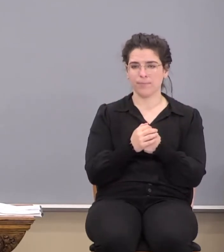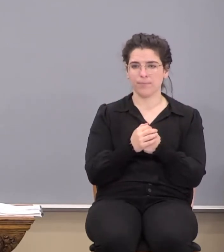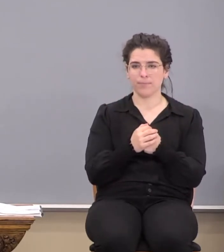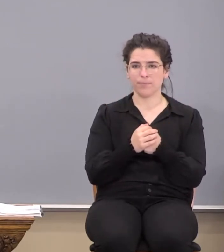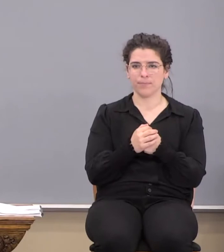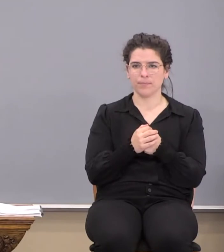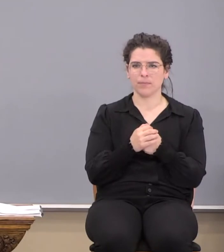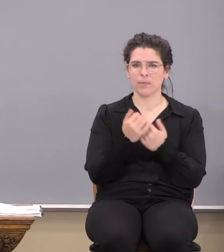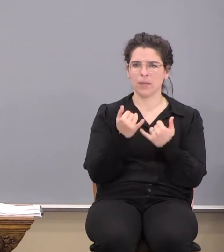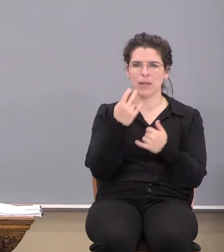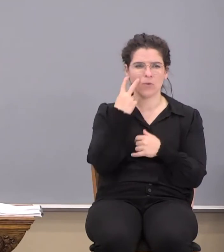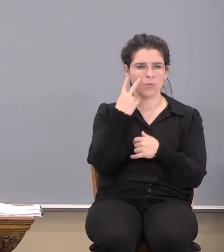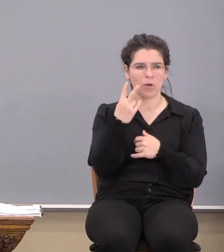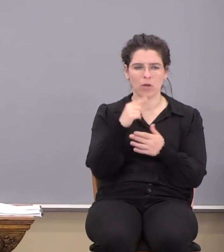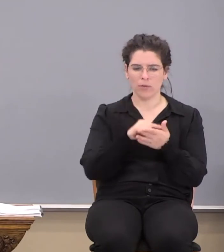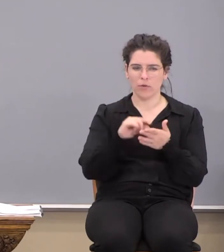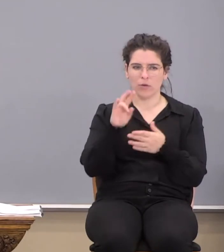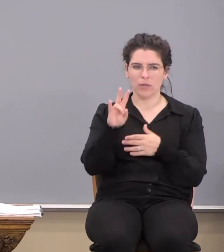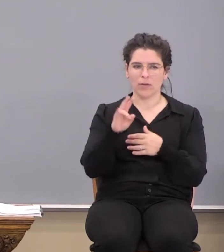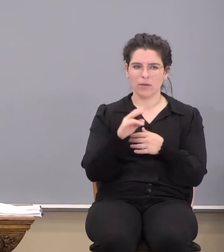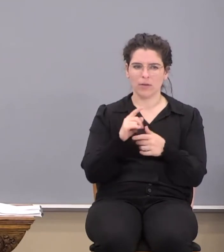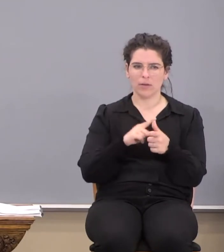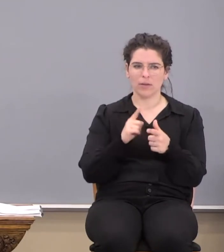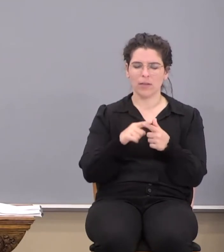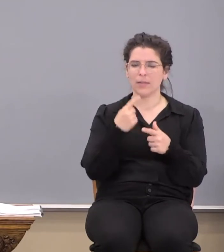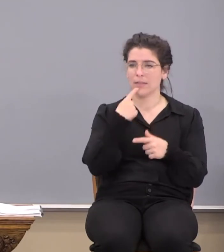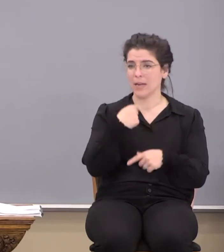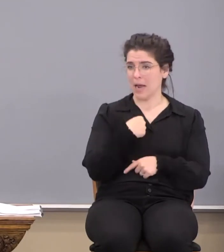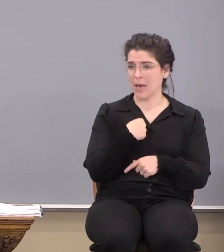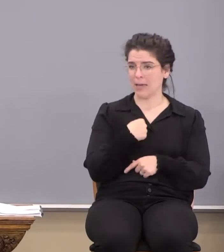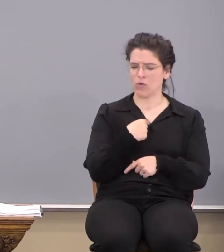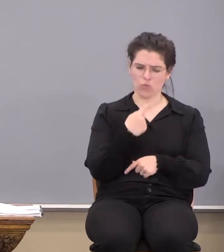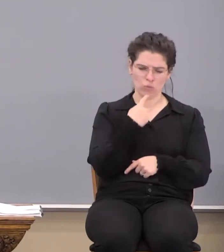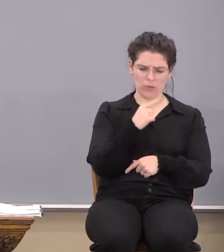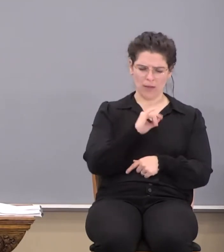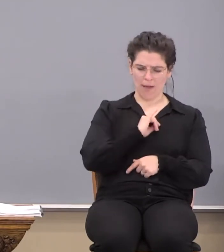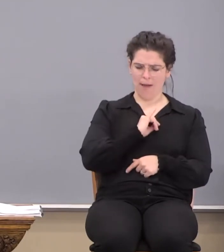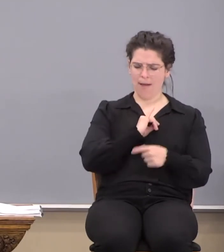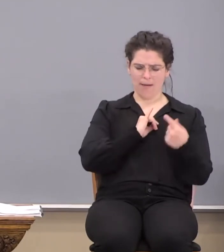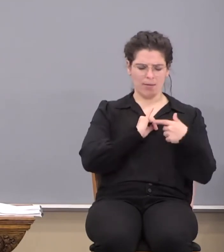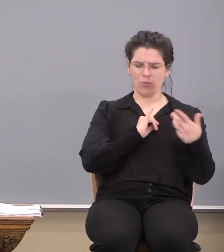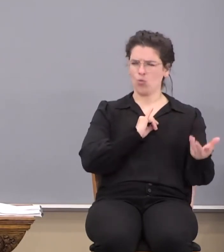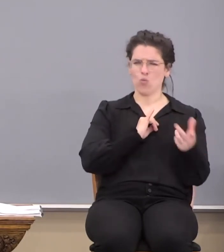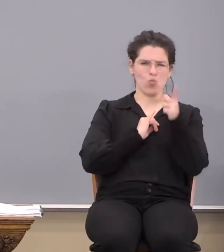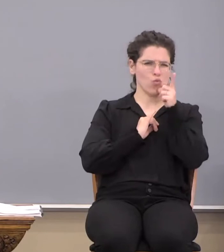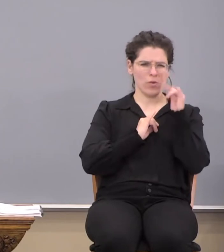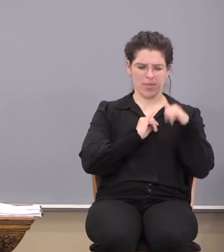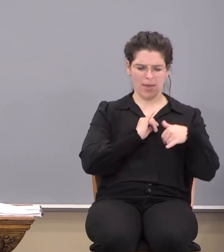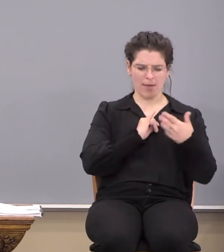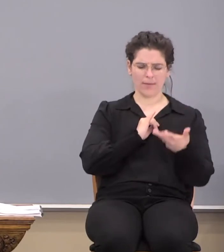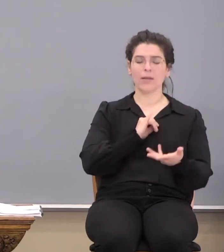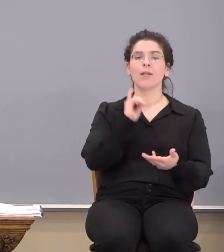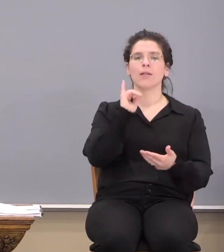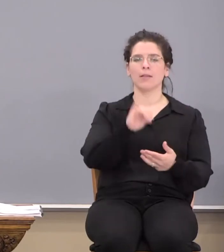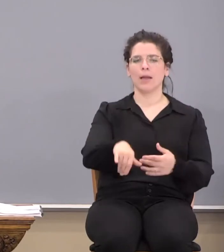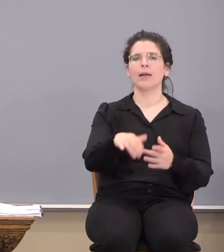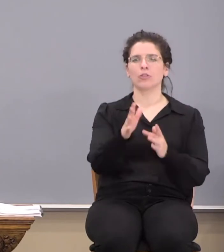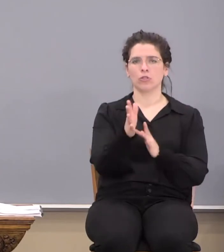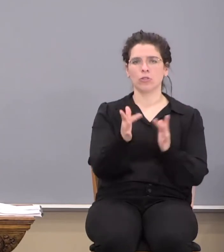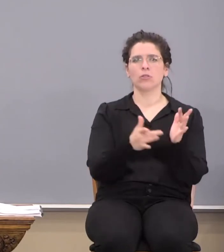Now watch verse 7. Then said I. Now who's the I in that verse? That's Jesus Christ.